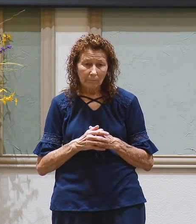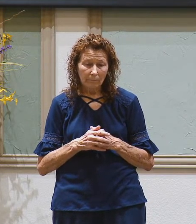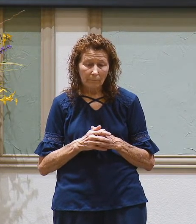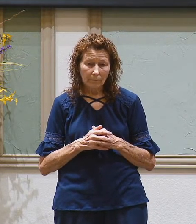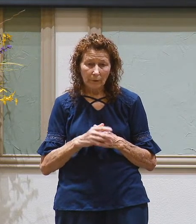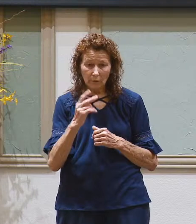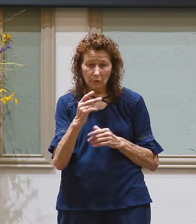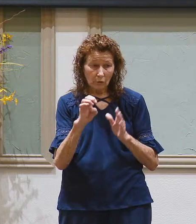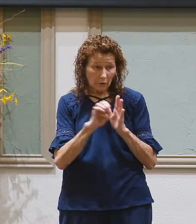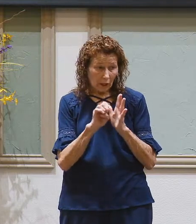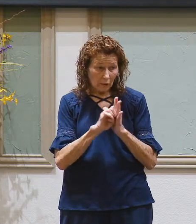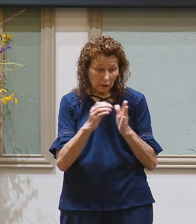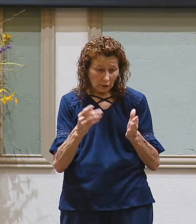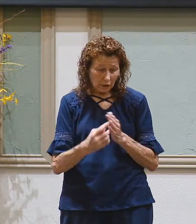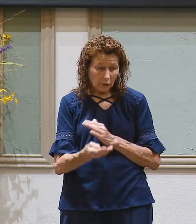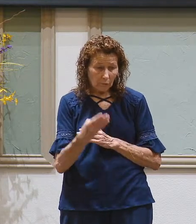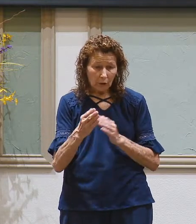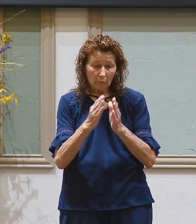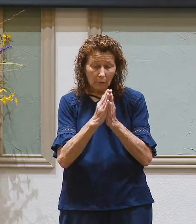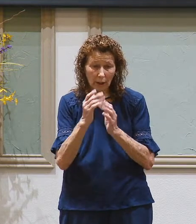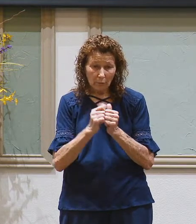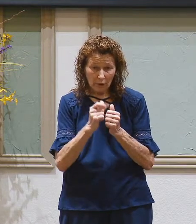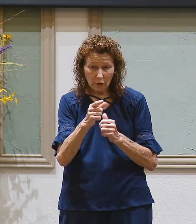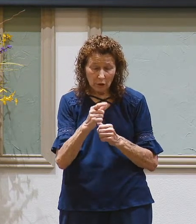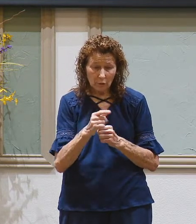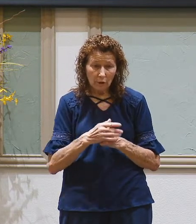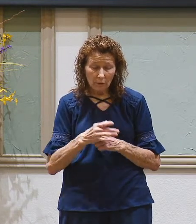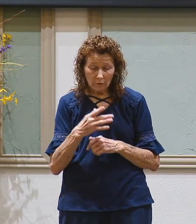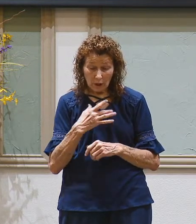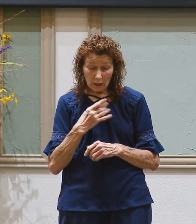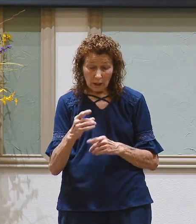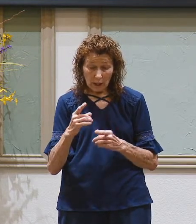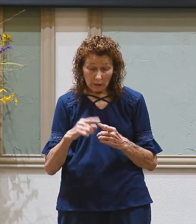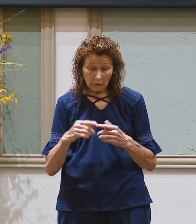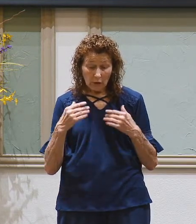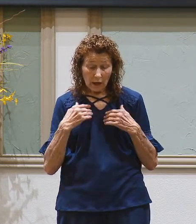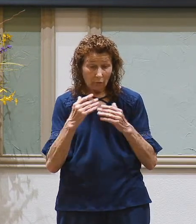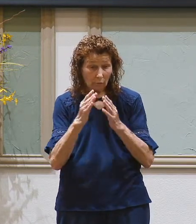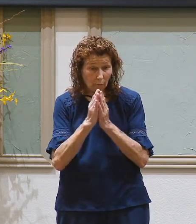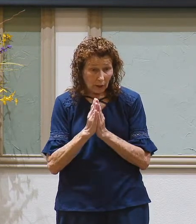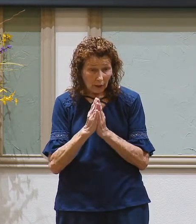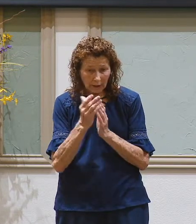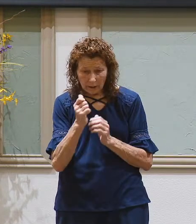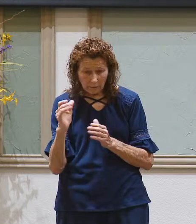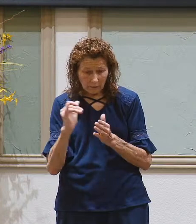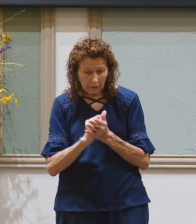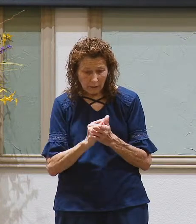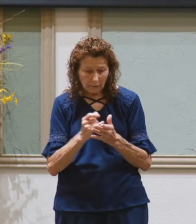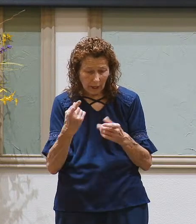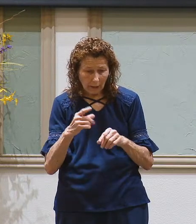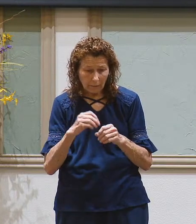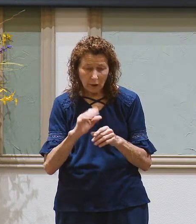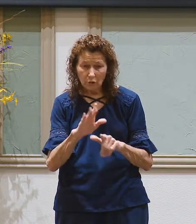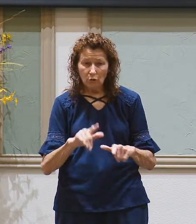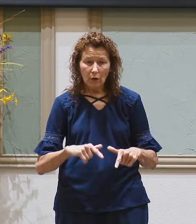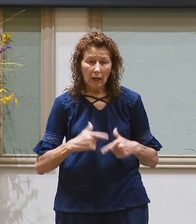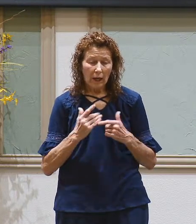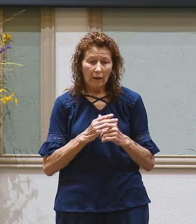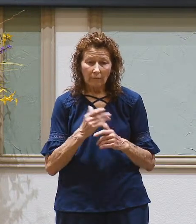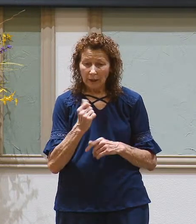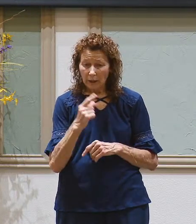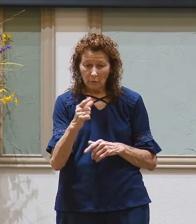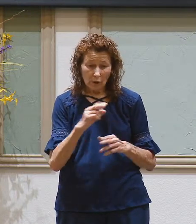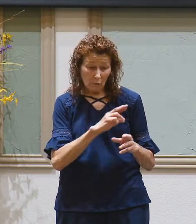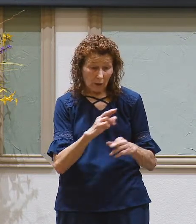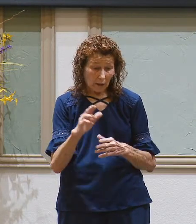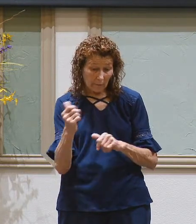two of our elders are here this morning to pray with you if you'd like to engage in some prayer about anything that might be going on in your life if there's anyone